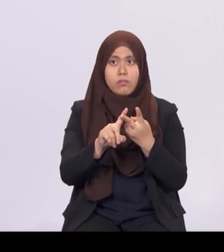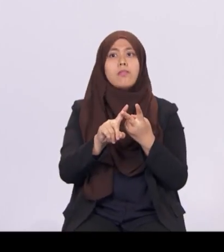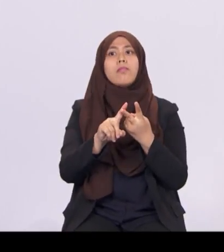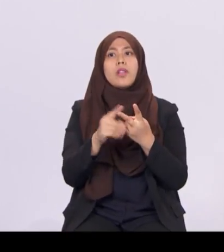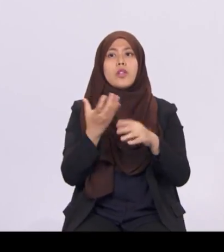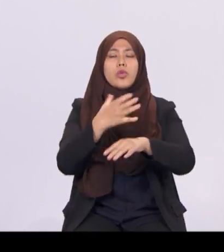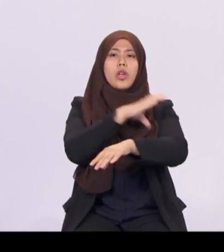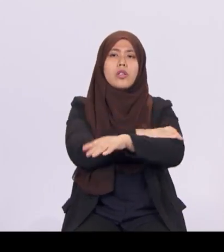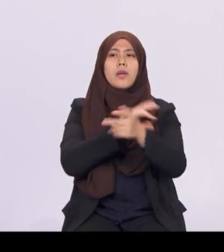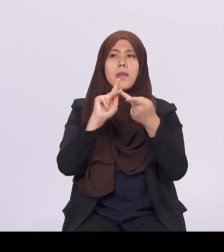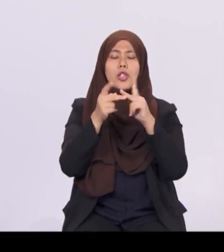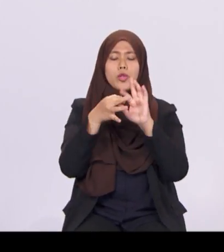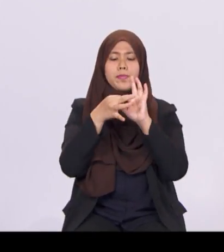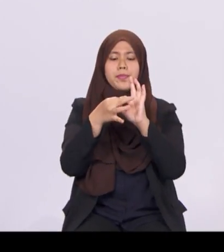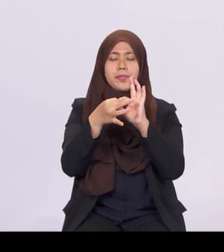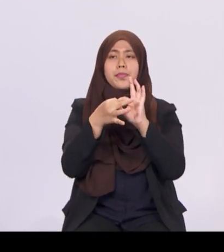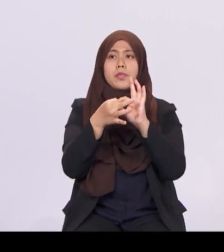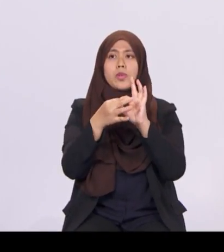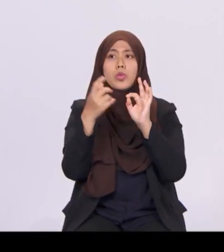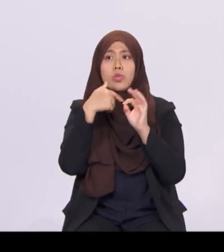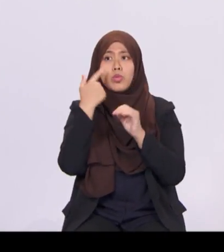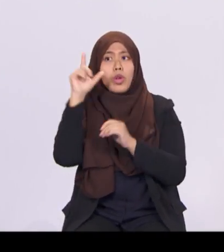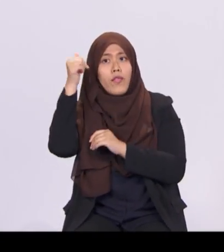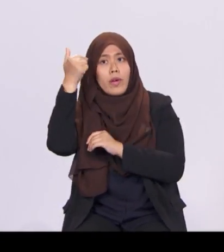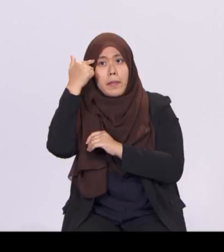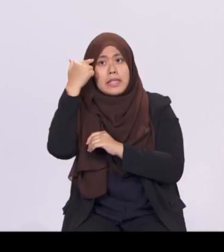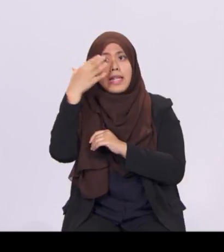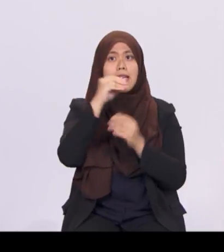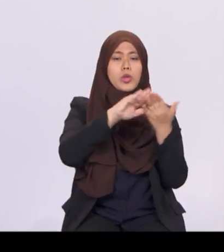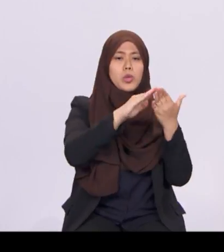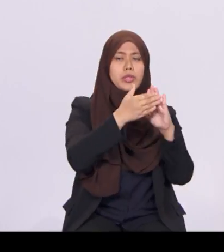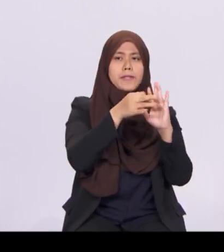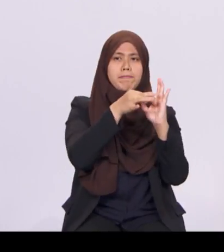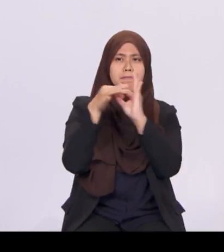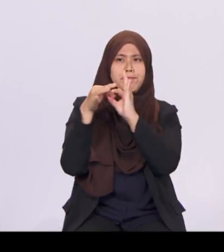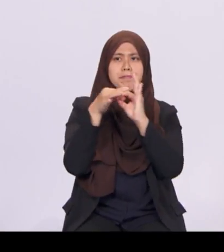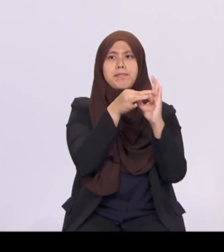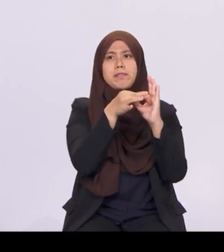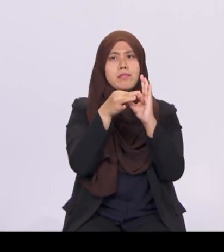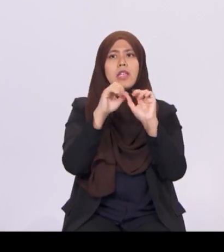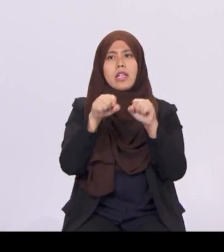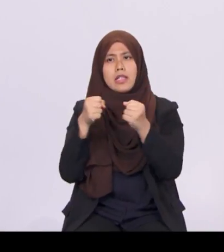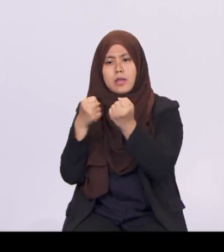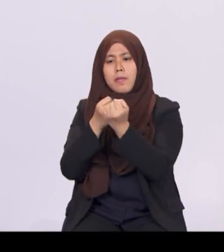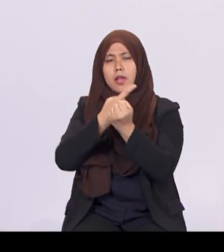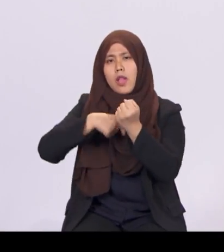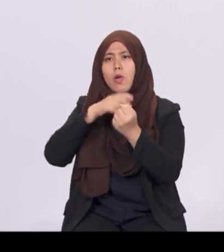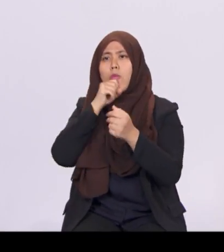partnerships between the government and the community to support our seniors and those in need.